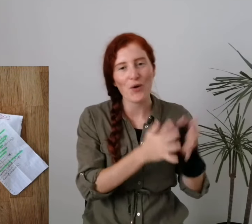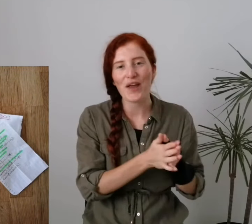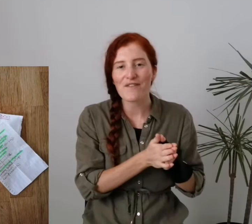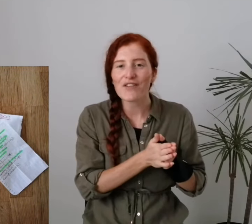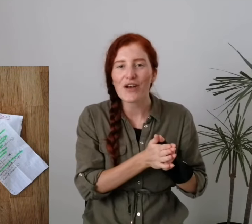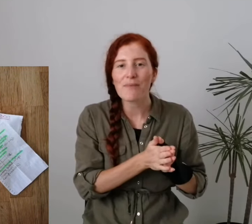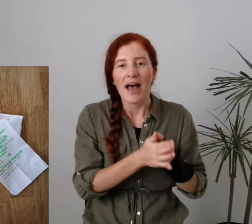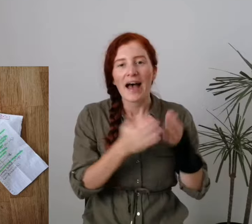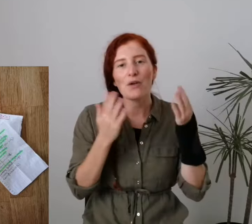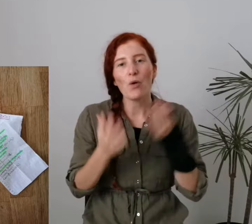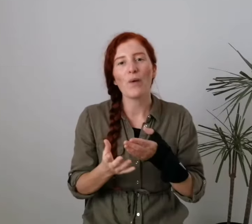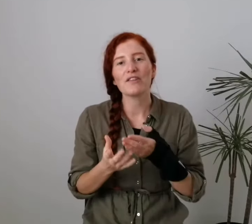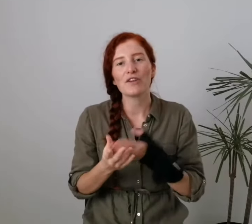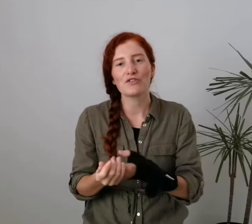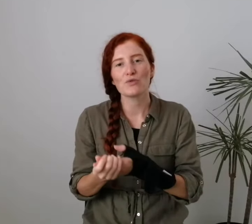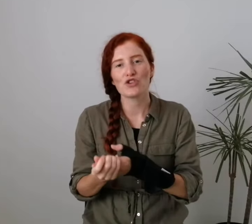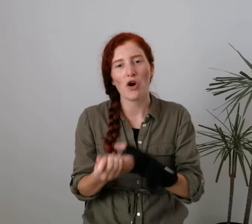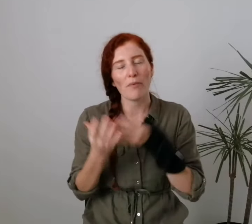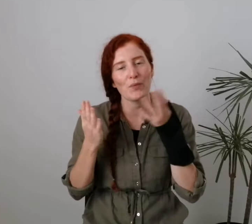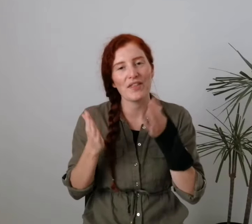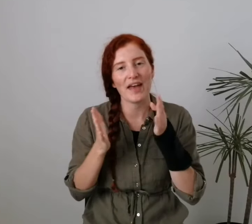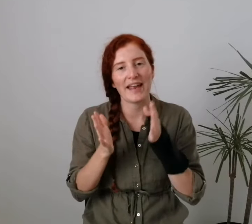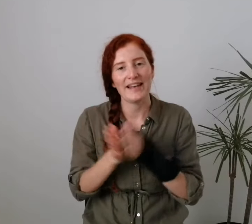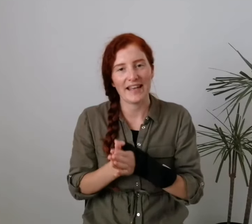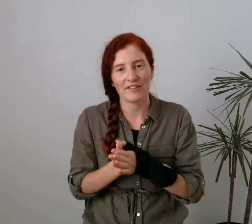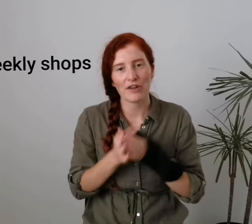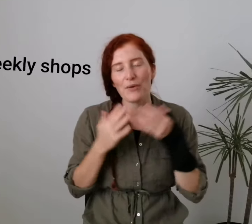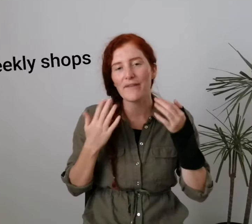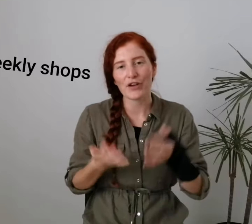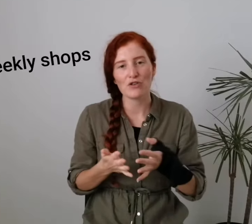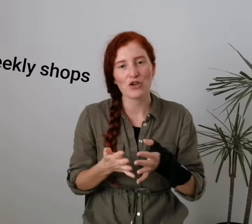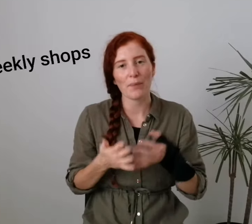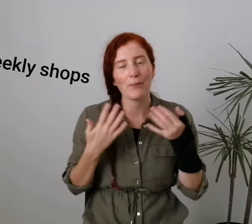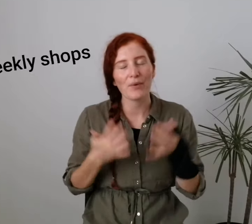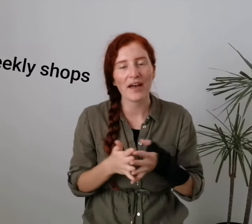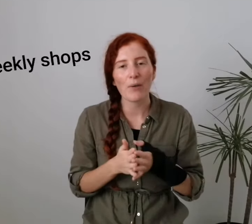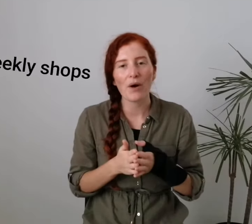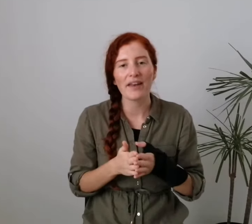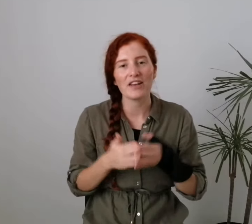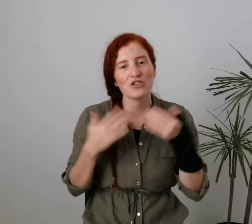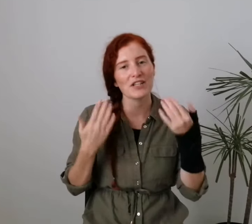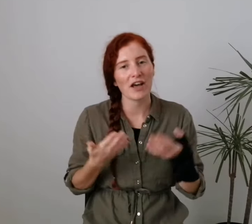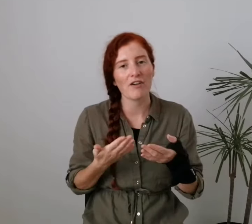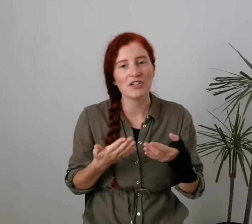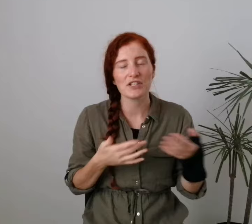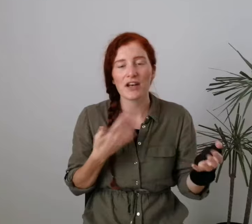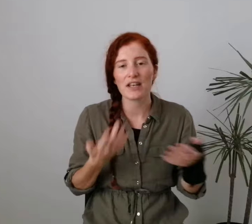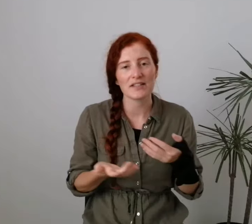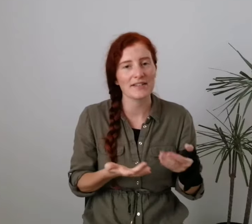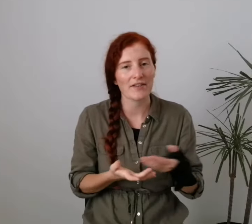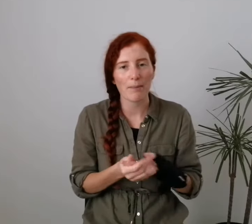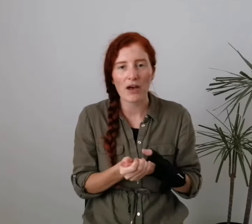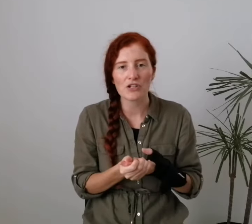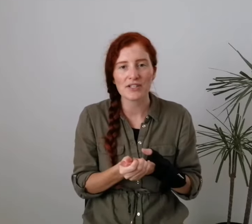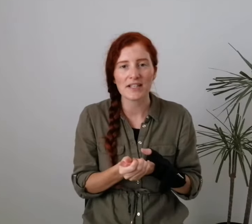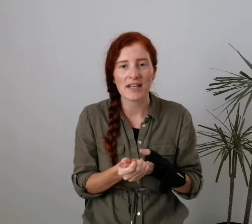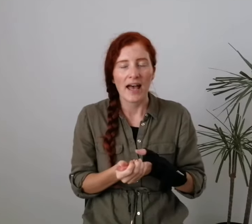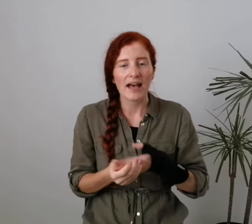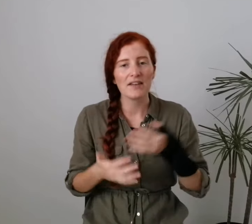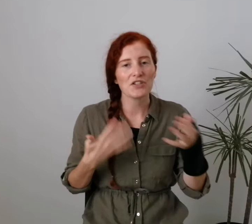an old envelope and always go to a shop with a list. Don't ever go shopping without one, it just encourages unnecessary purchases and